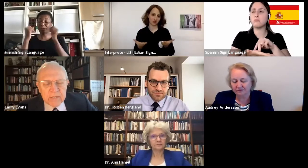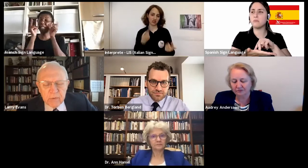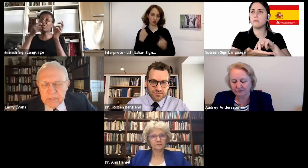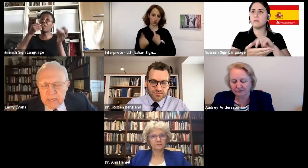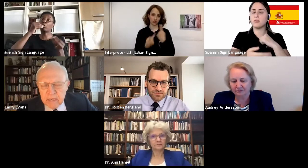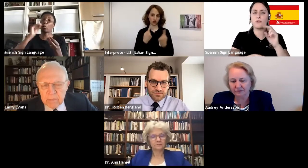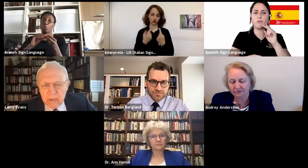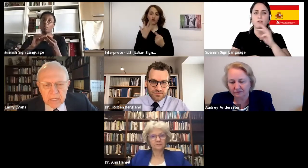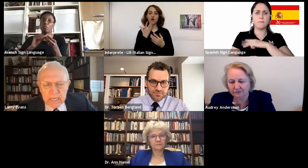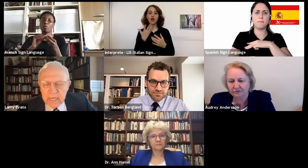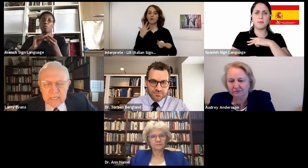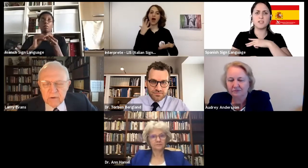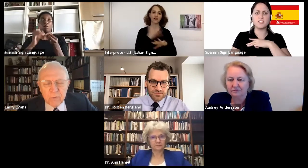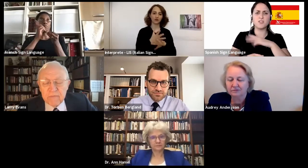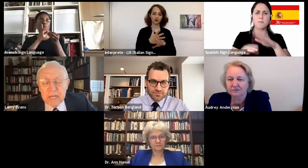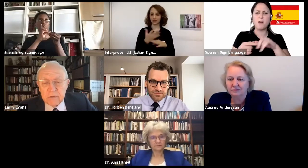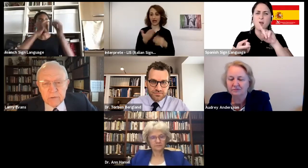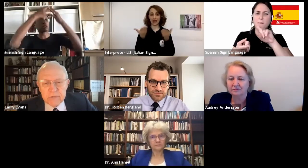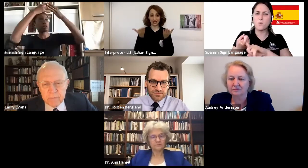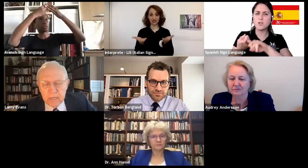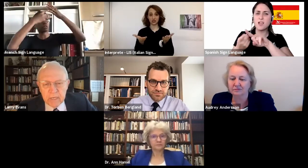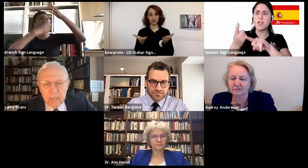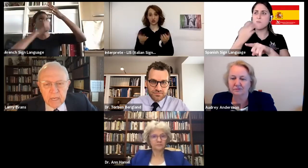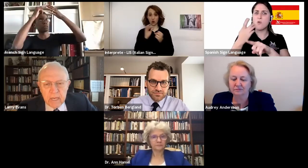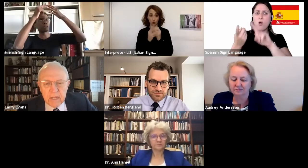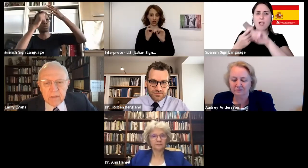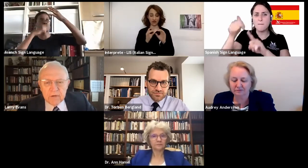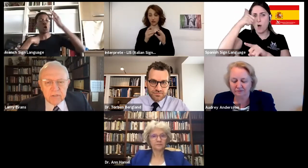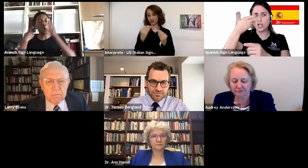And as I was thinking about it, I said, you know, we've got to do something.